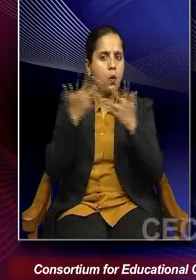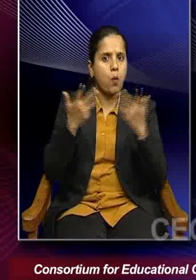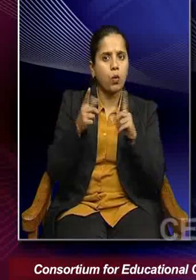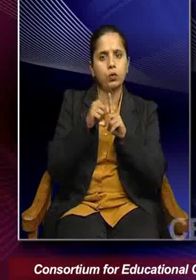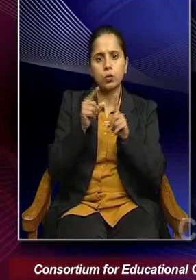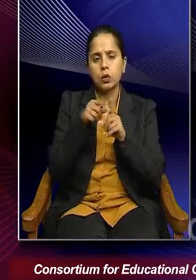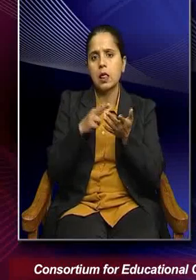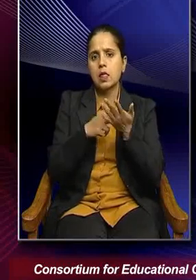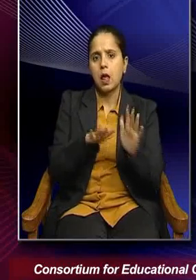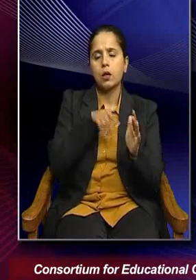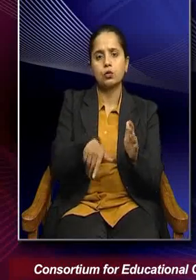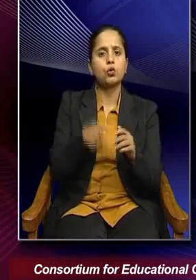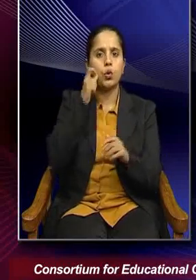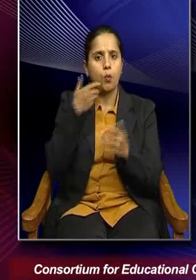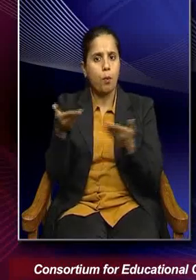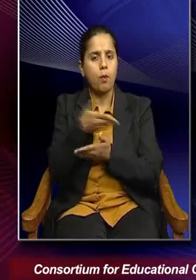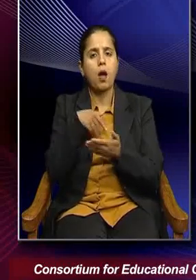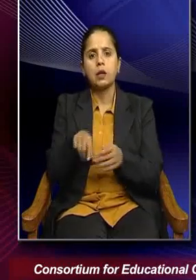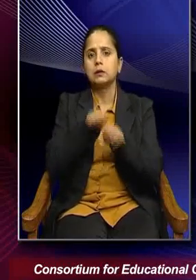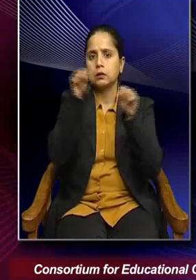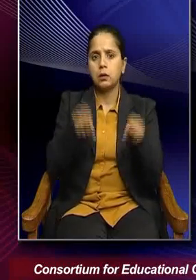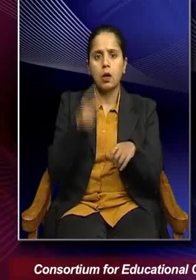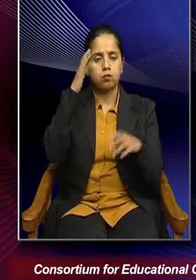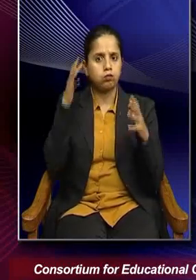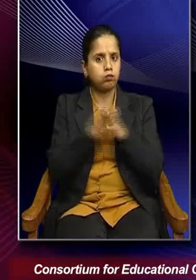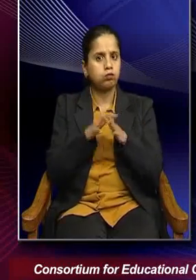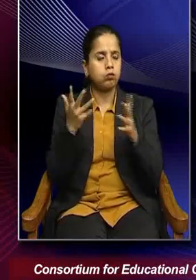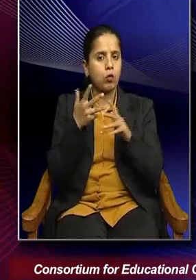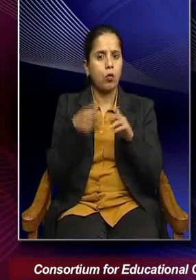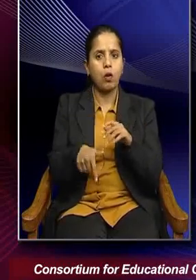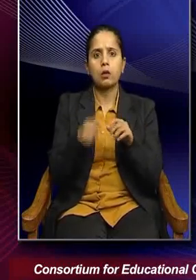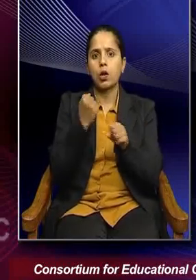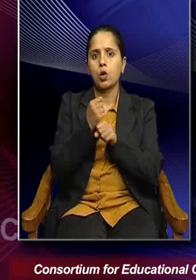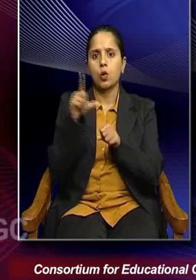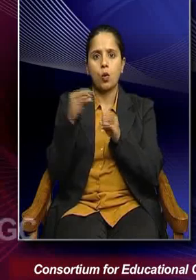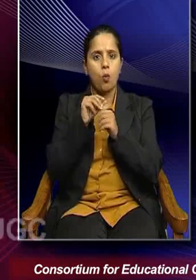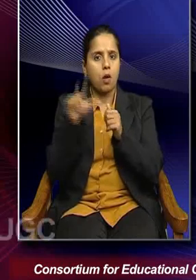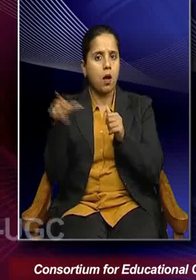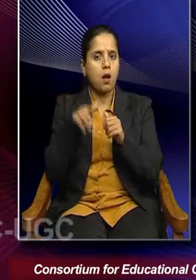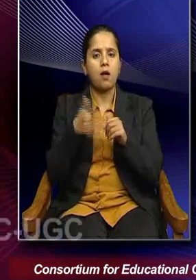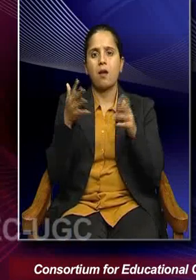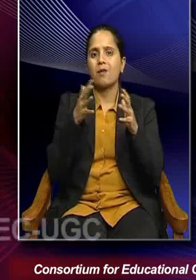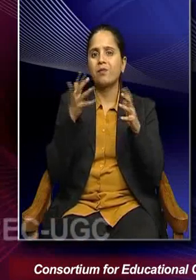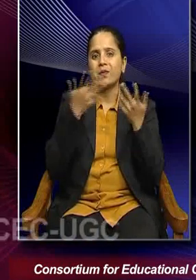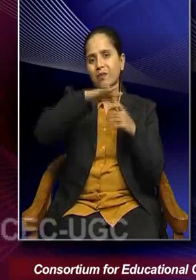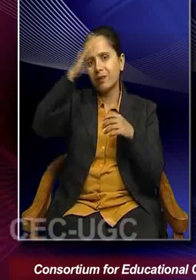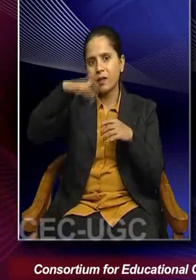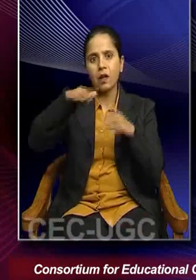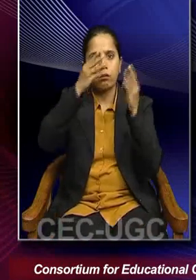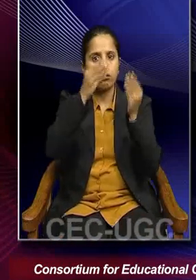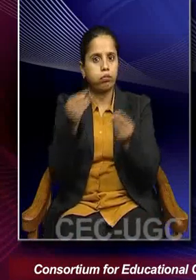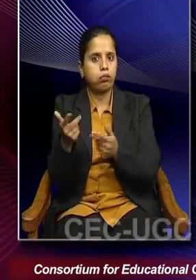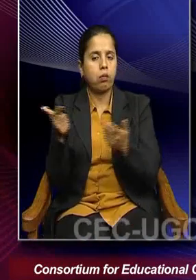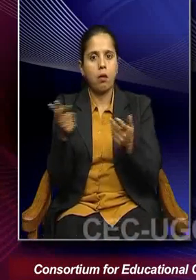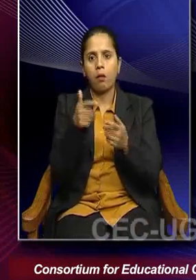natural and human systems are, you know, highly stressed owing to global warming. So, in order to address the severity of the